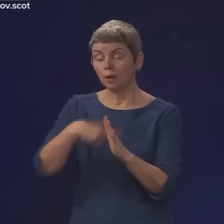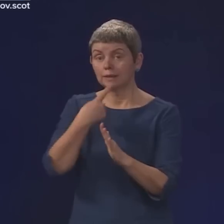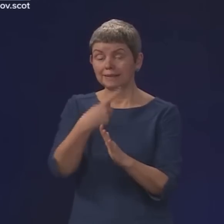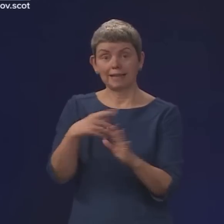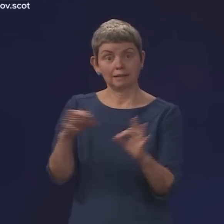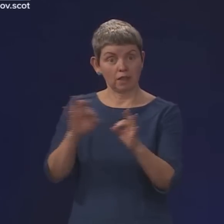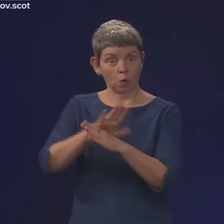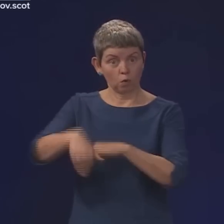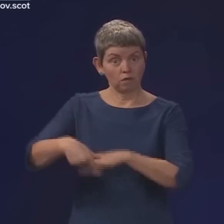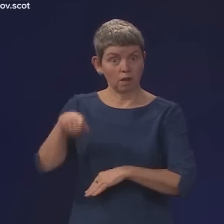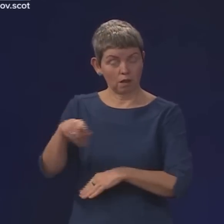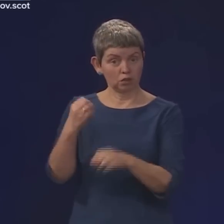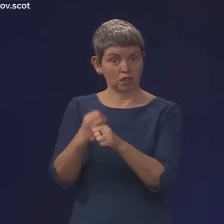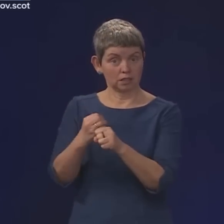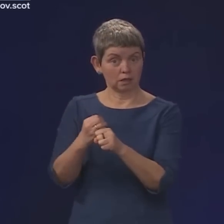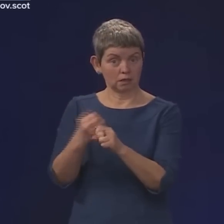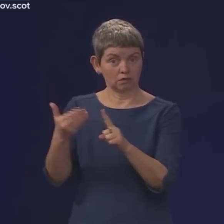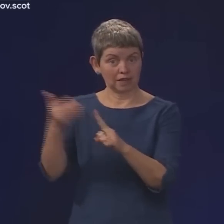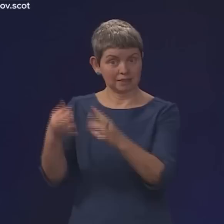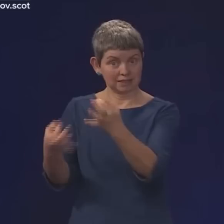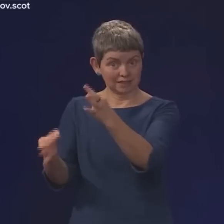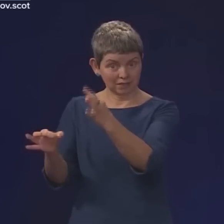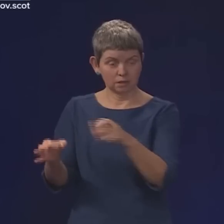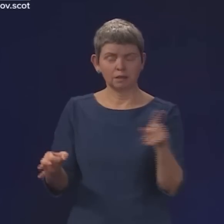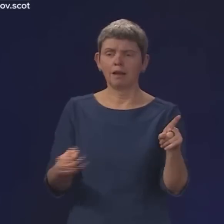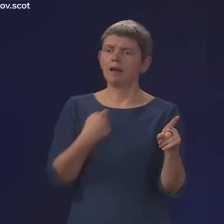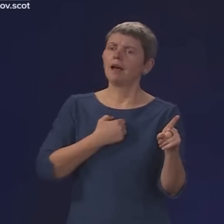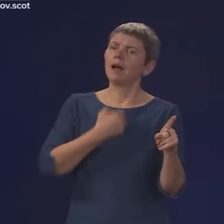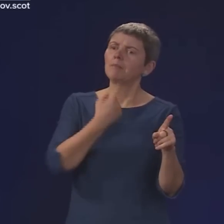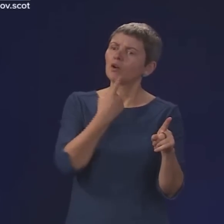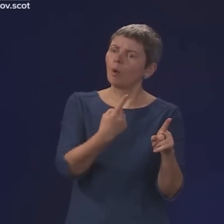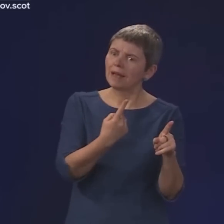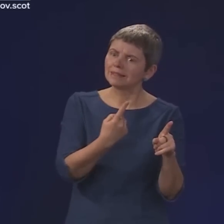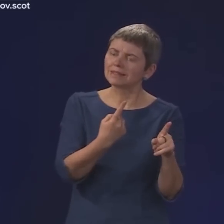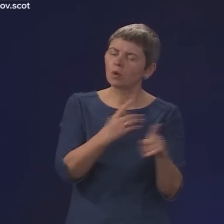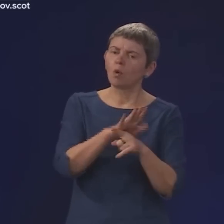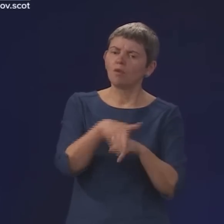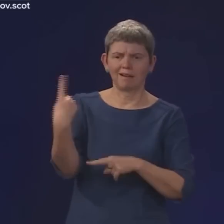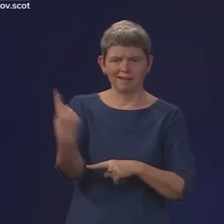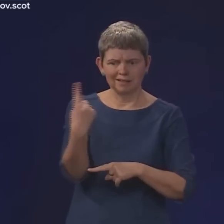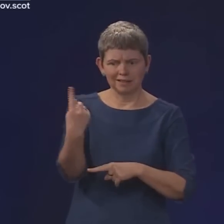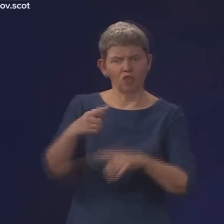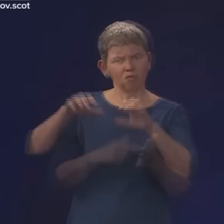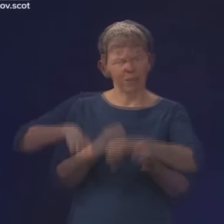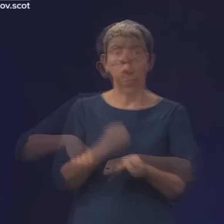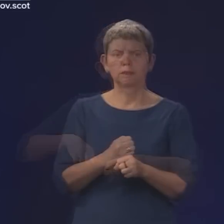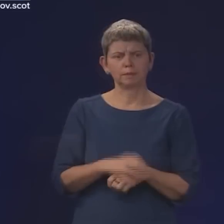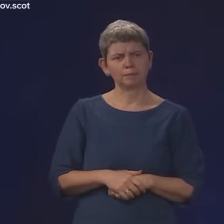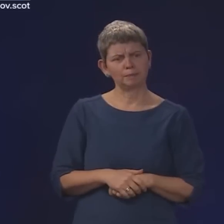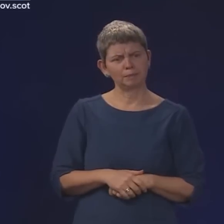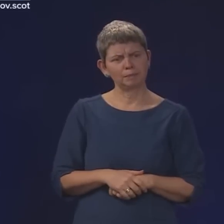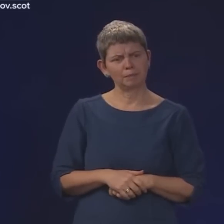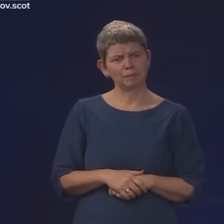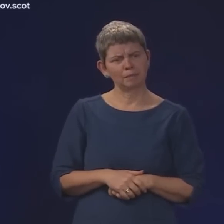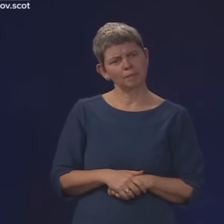the person being a rapist is in context of what should happen to them within the prison service. Thank you,